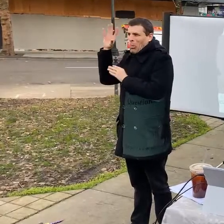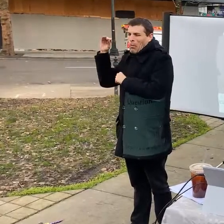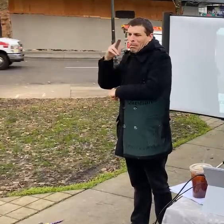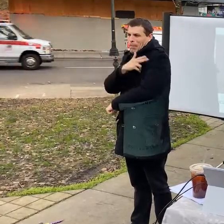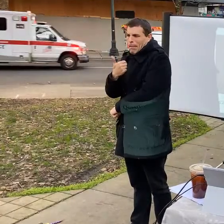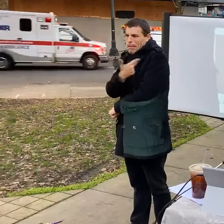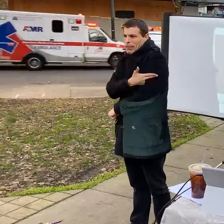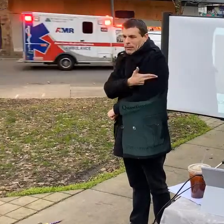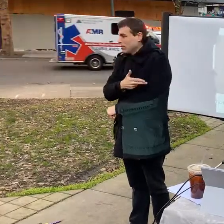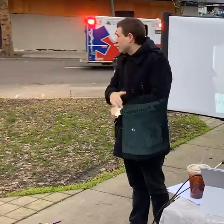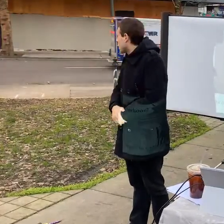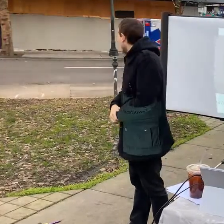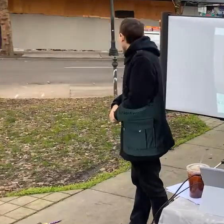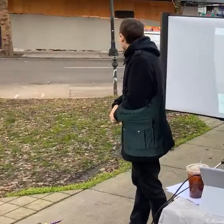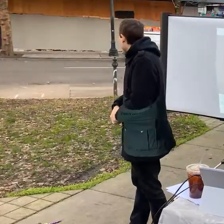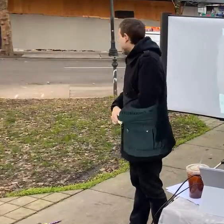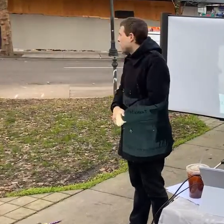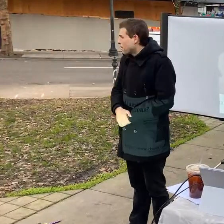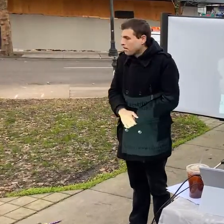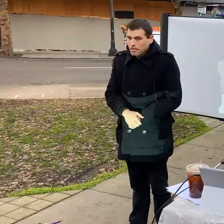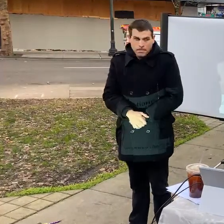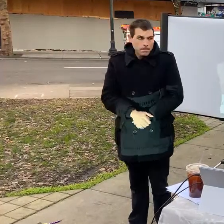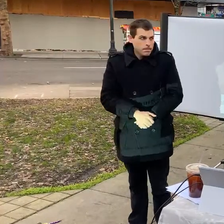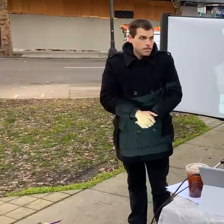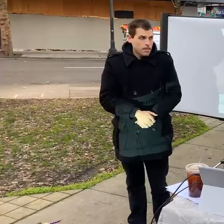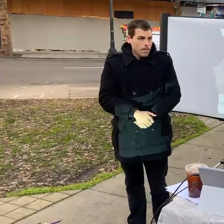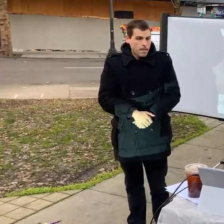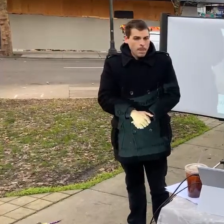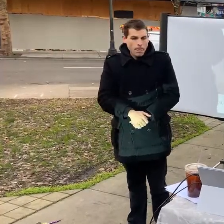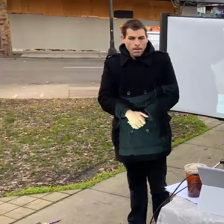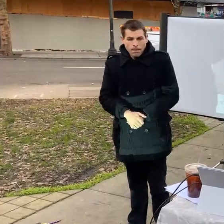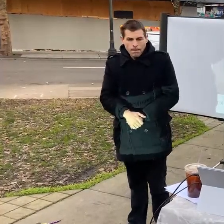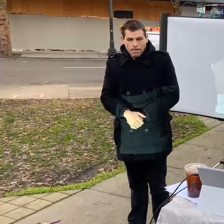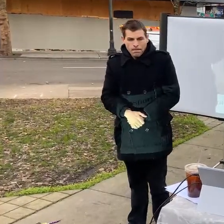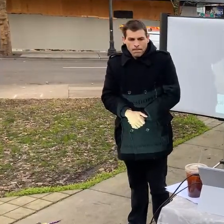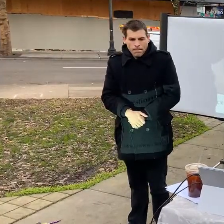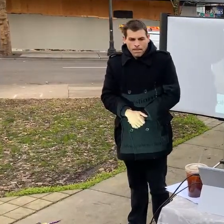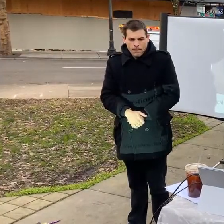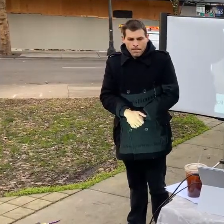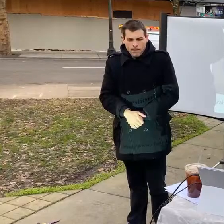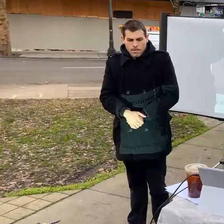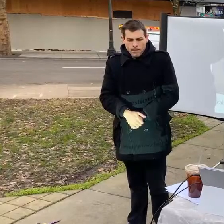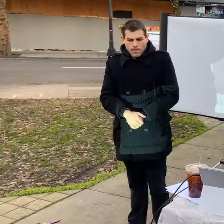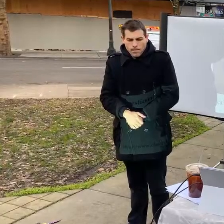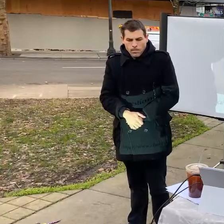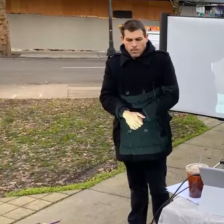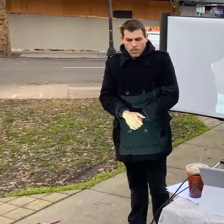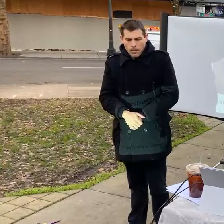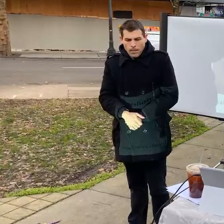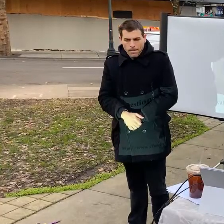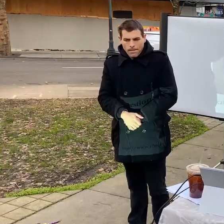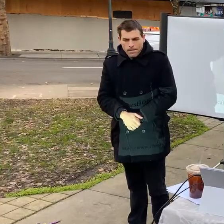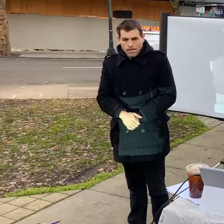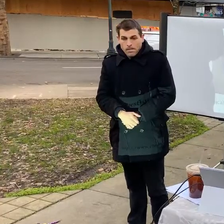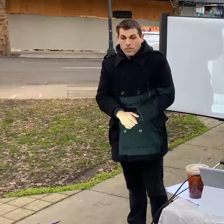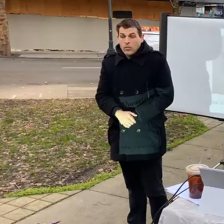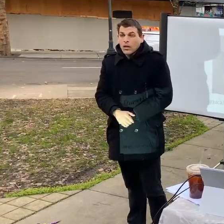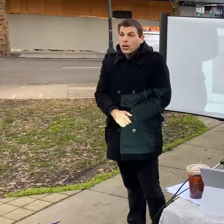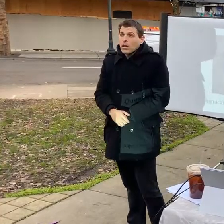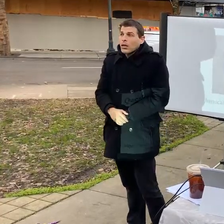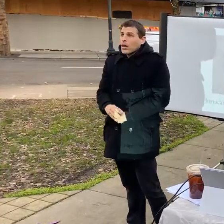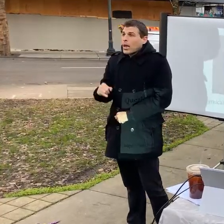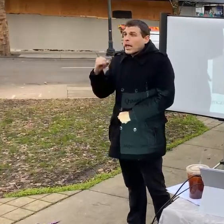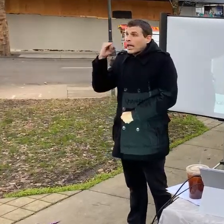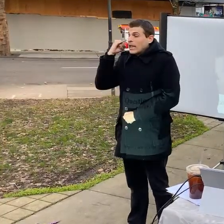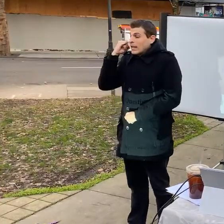and uh if you don't if you just have